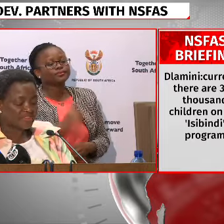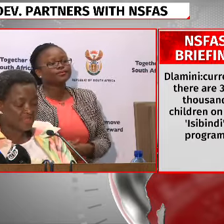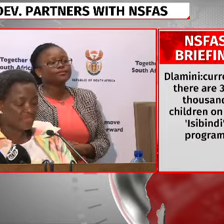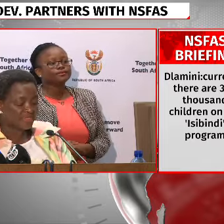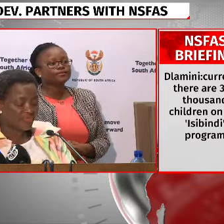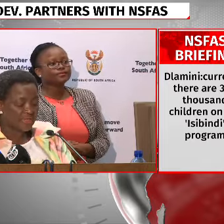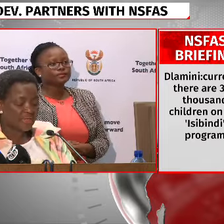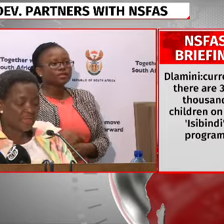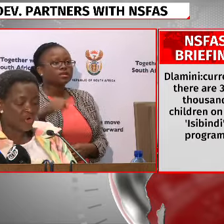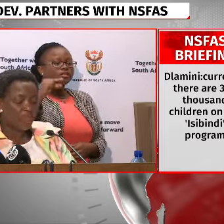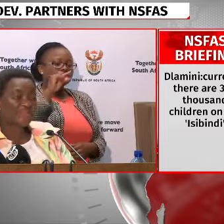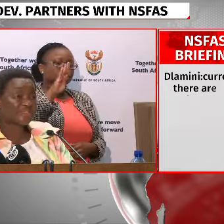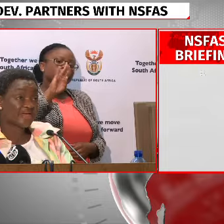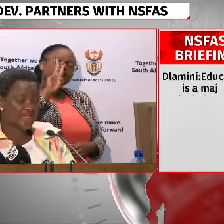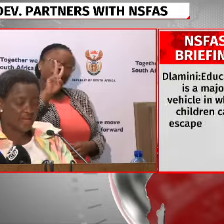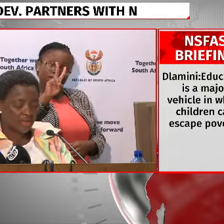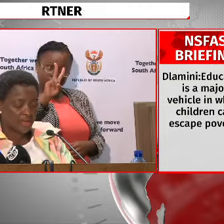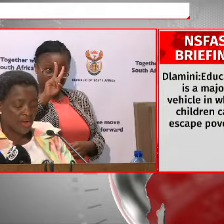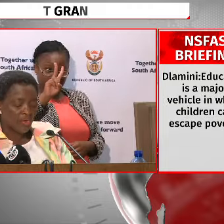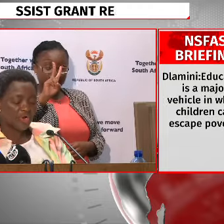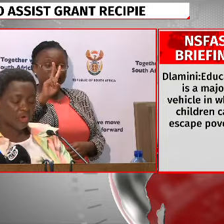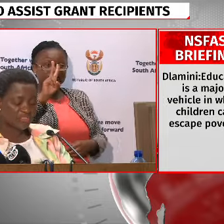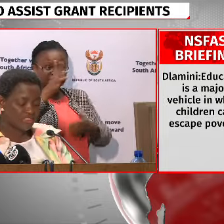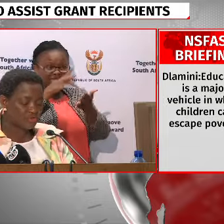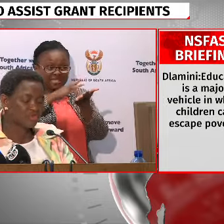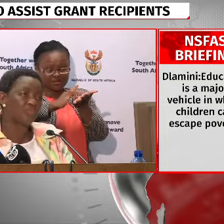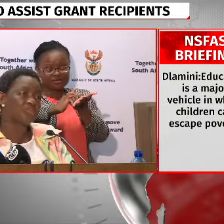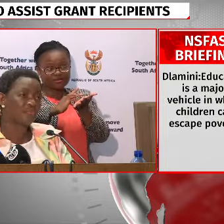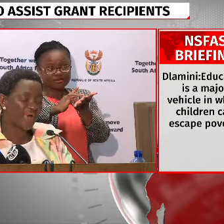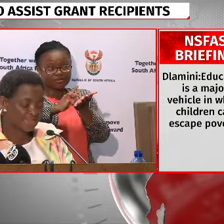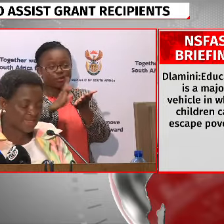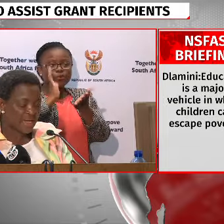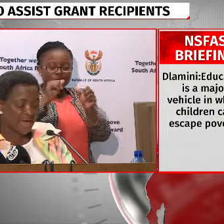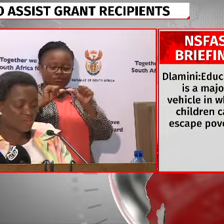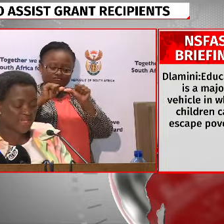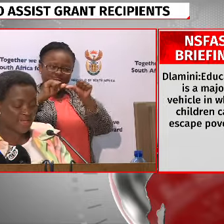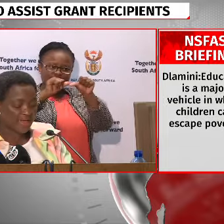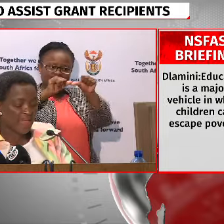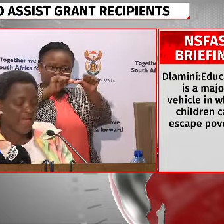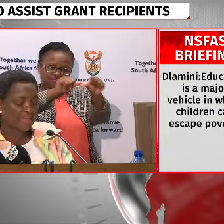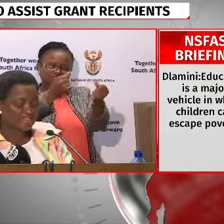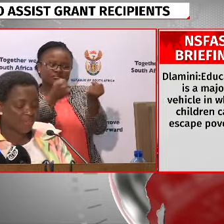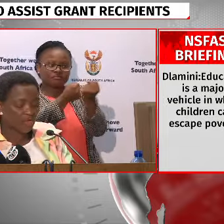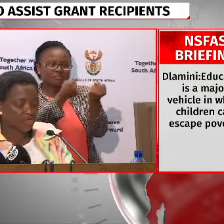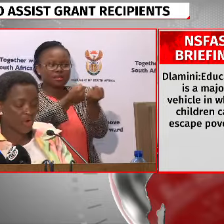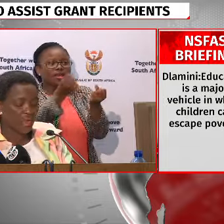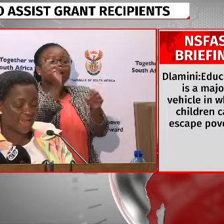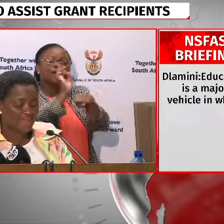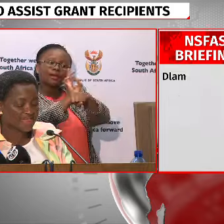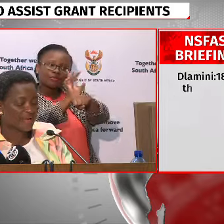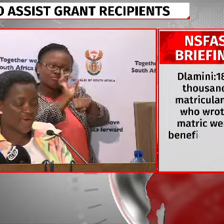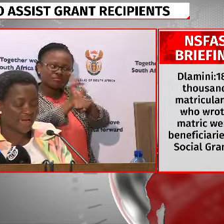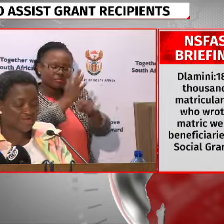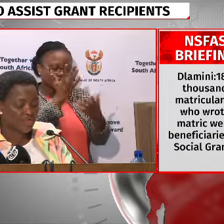GBV command center will continue to provide counseling and support to all